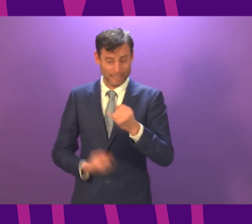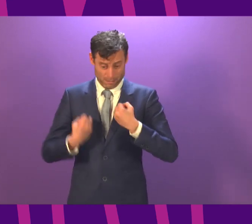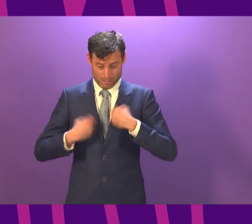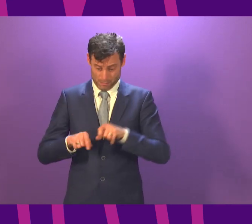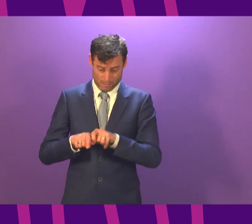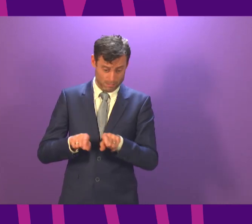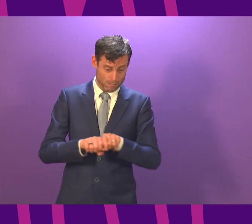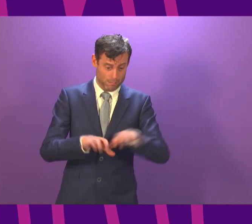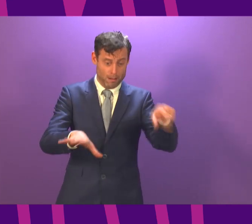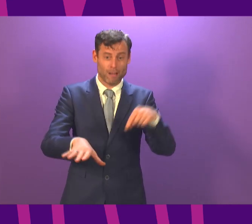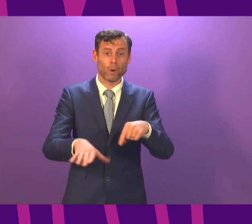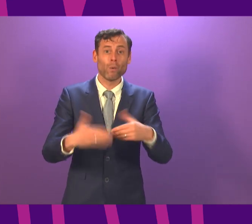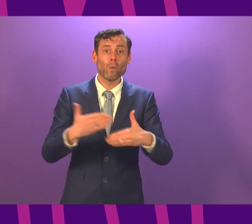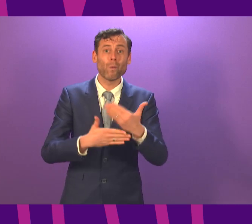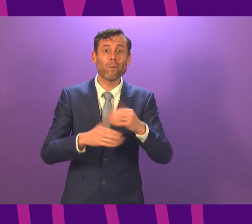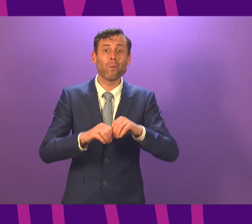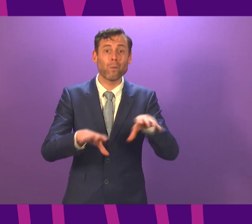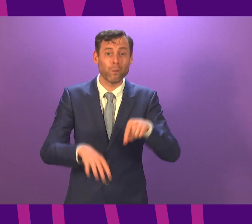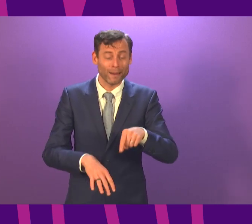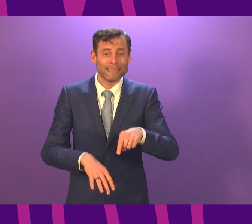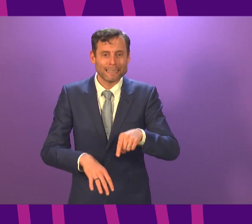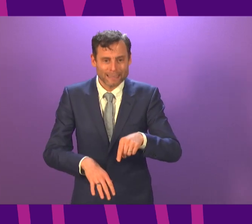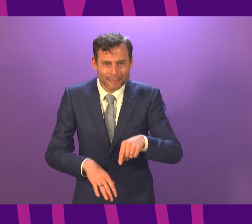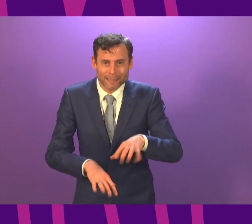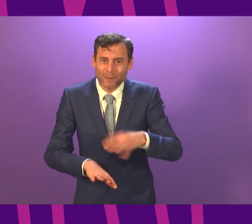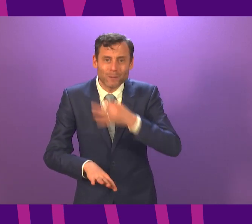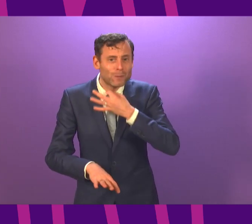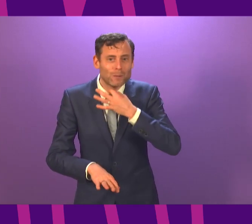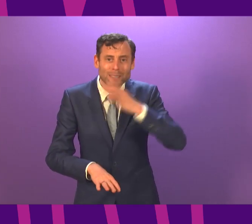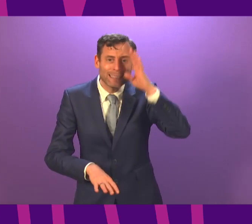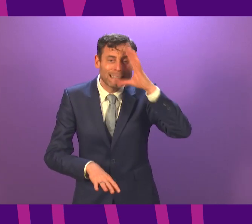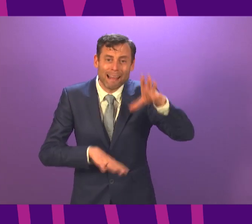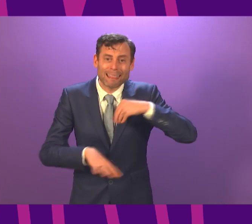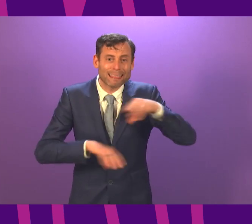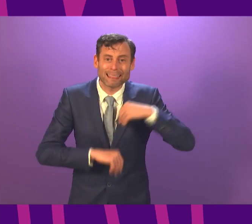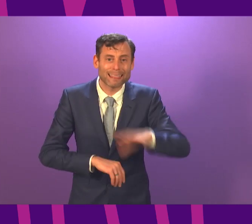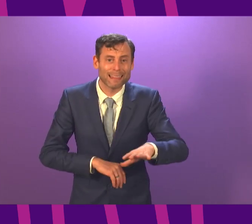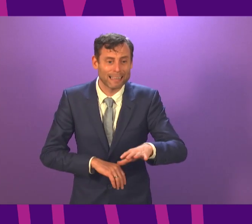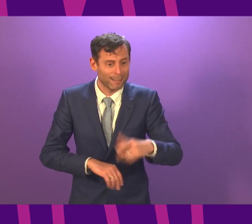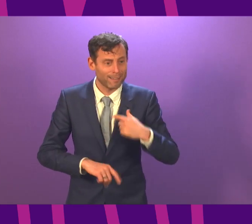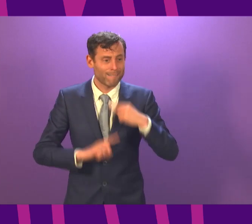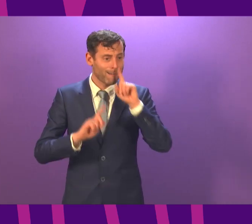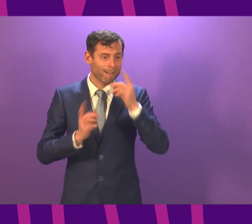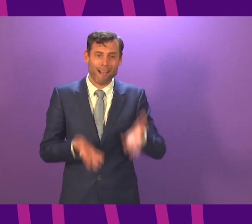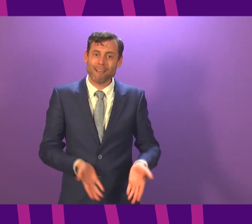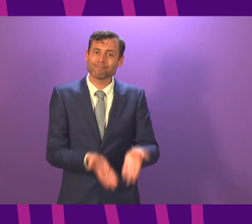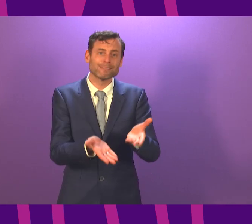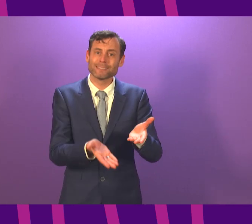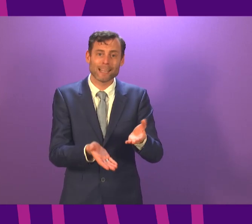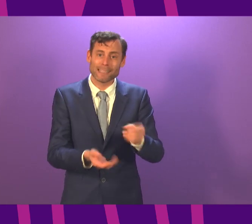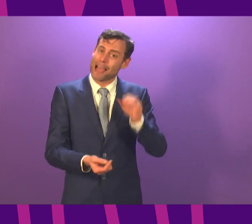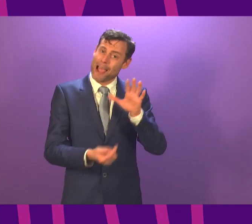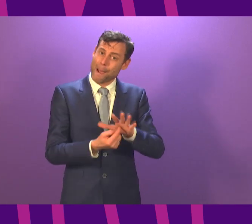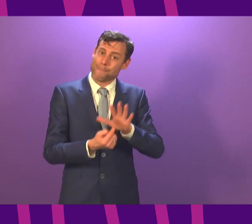virus has created yet again a very challenging situation and it's in everybody's interest and it's essential if we are to